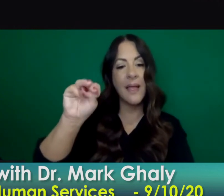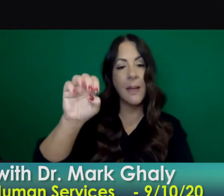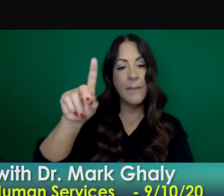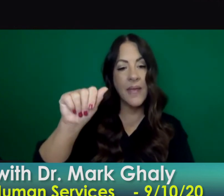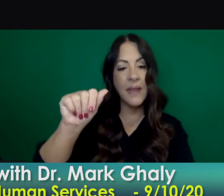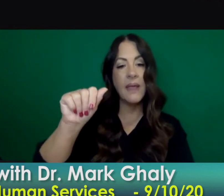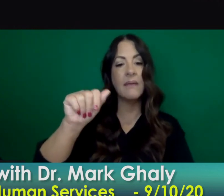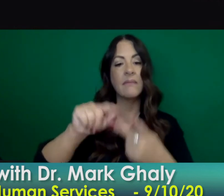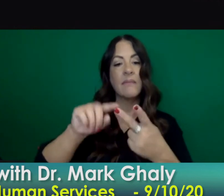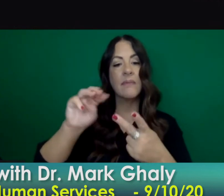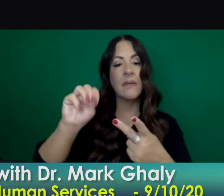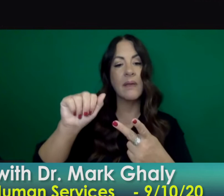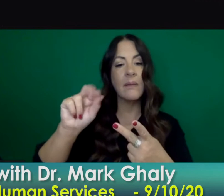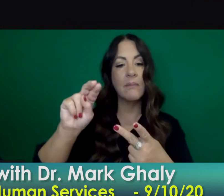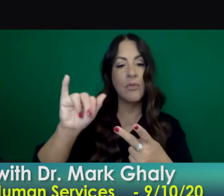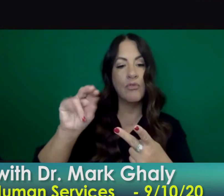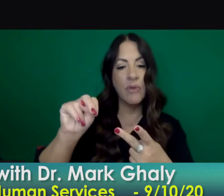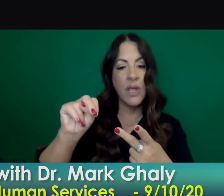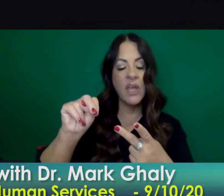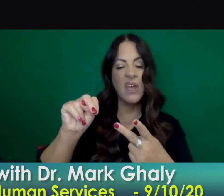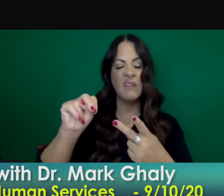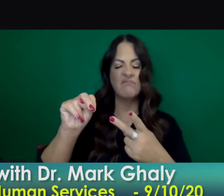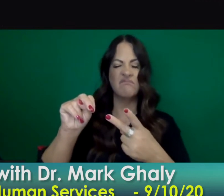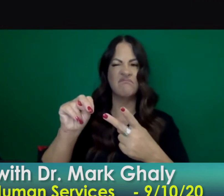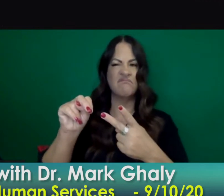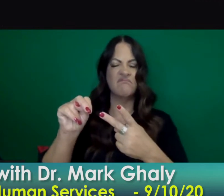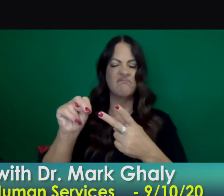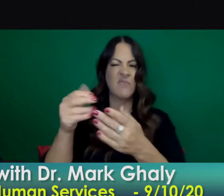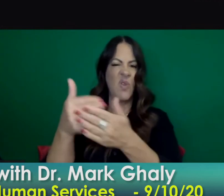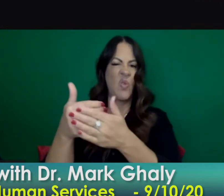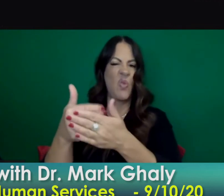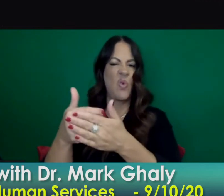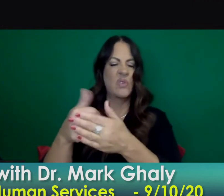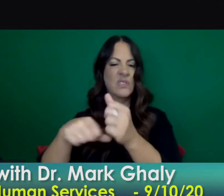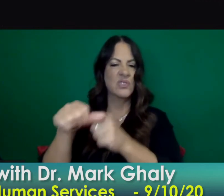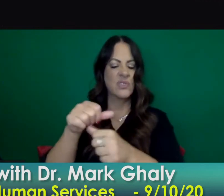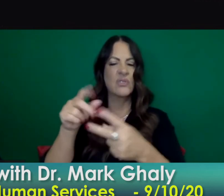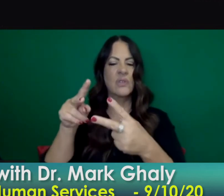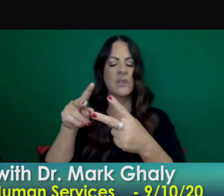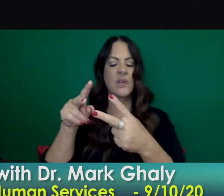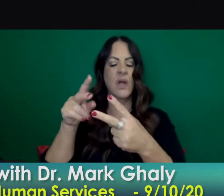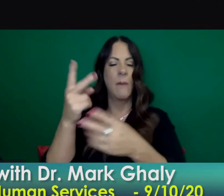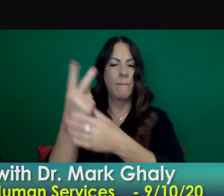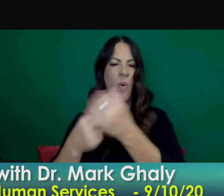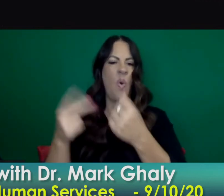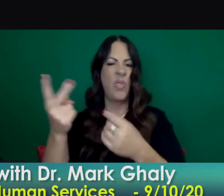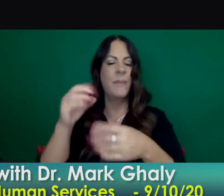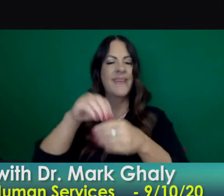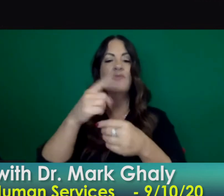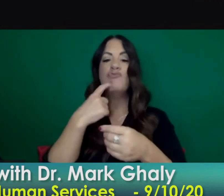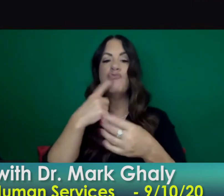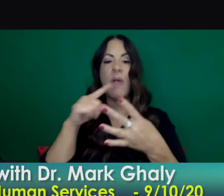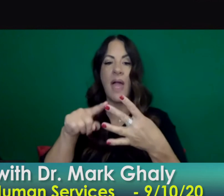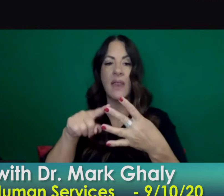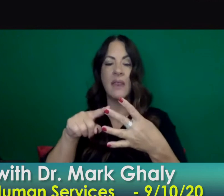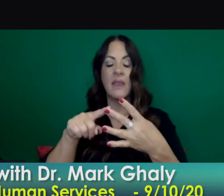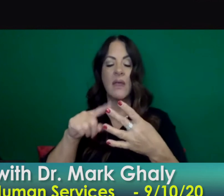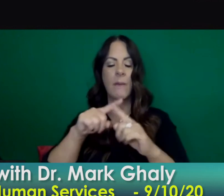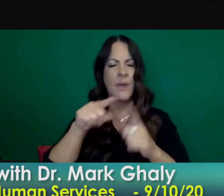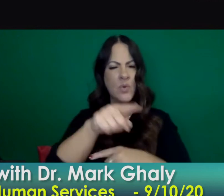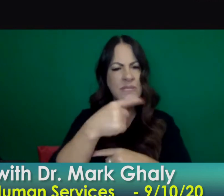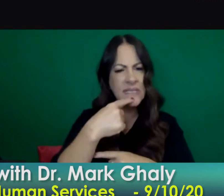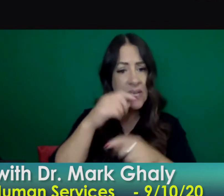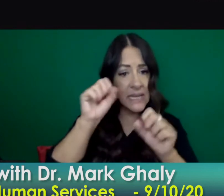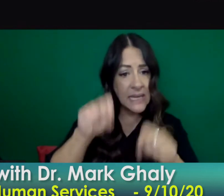are very close to moving to red san francisco is already red um and you have said that schools can reopen for